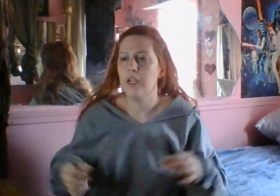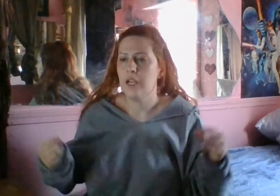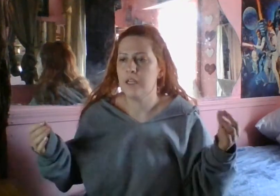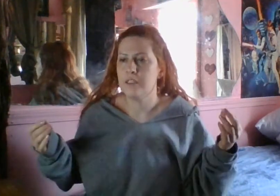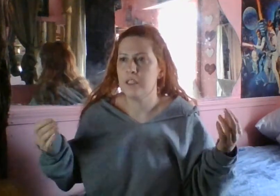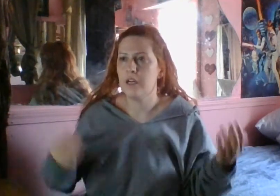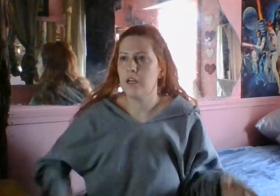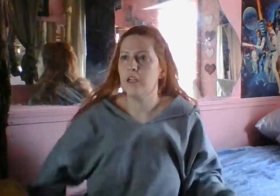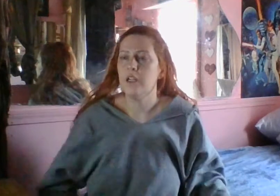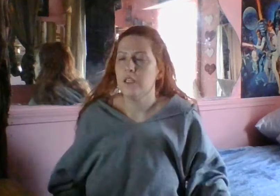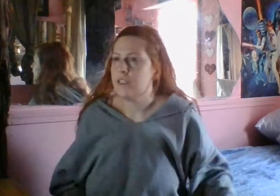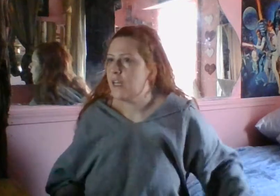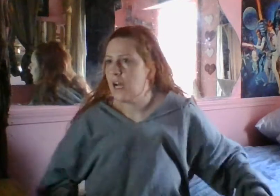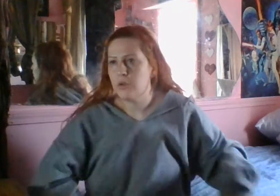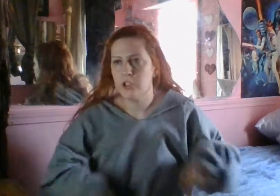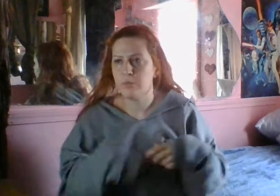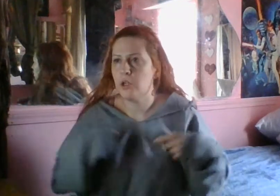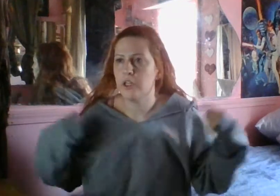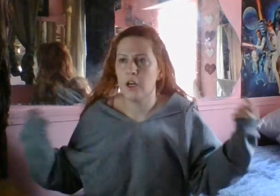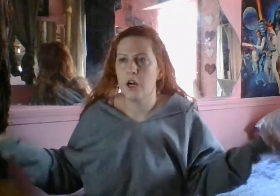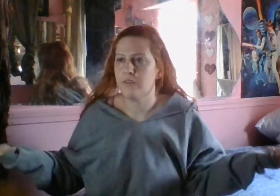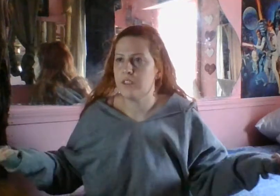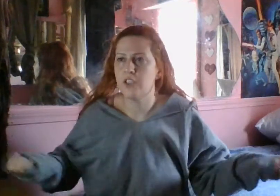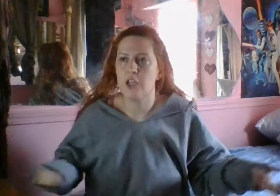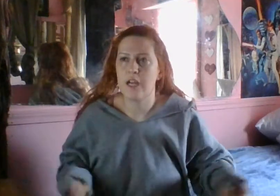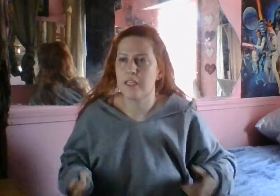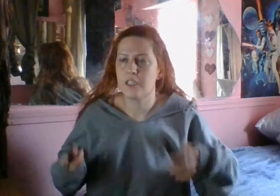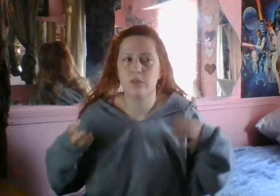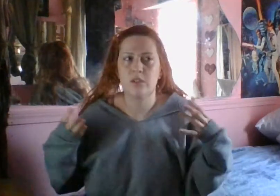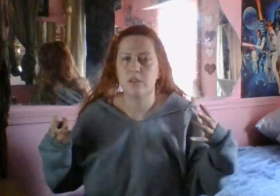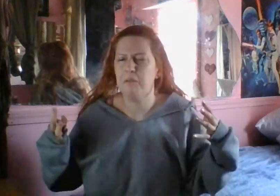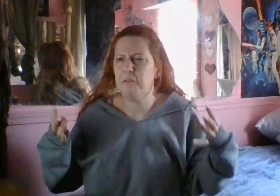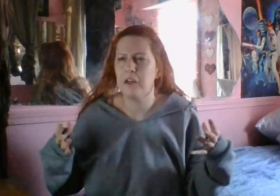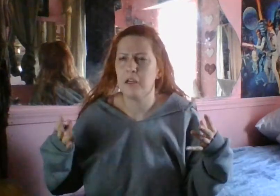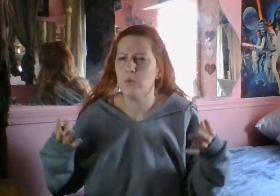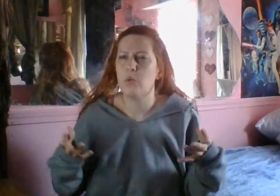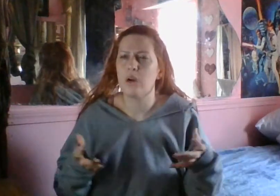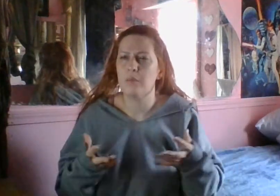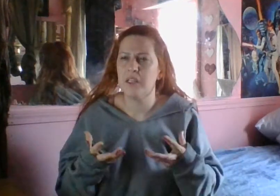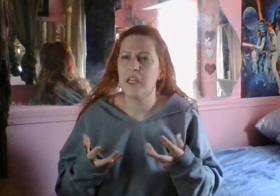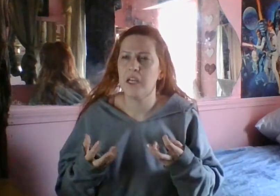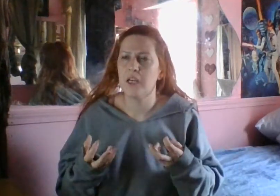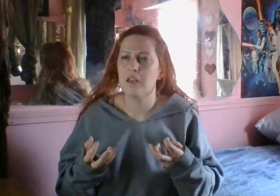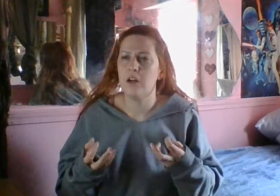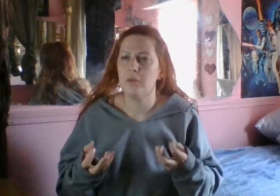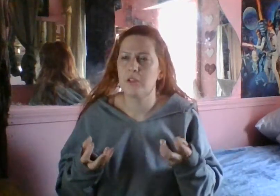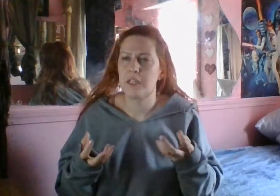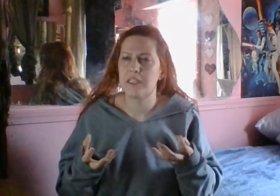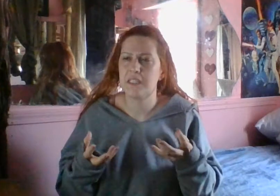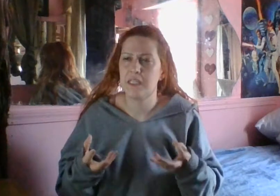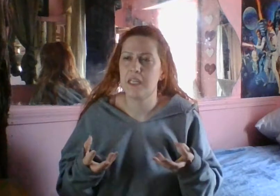and then I was just pulling off these jackets. It was very warm in the air, almost like sticky.